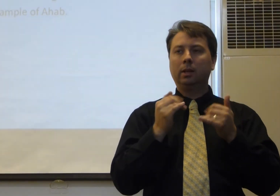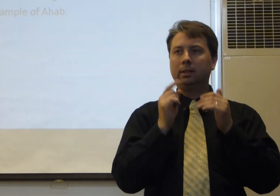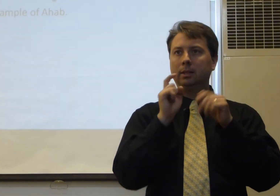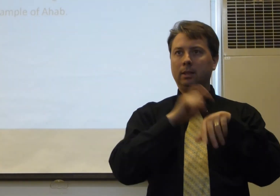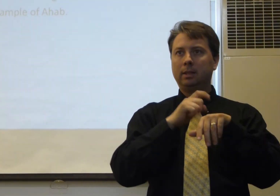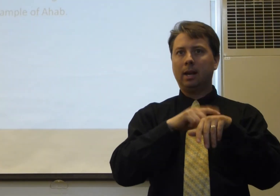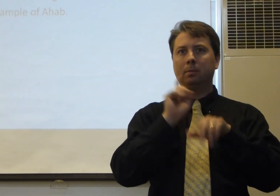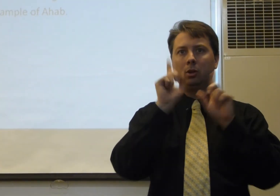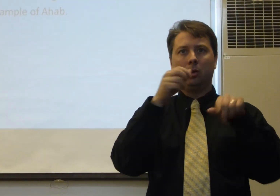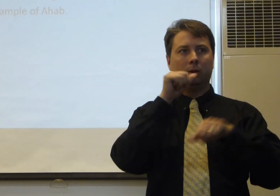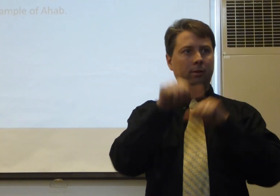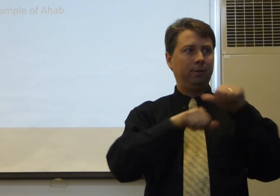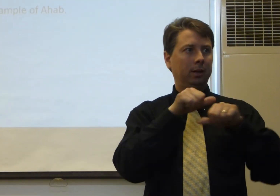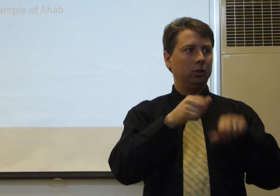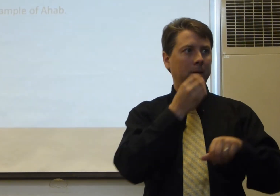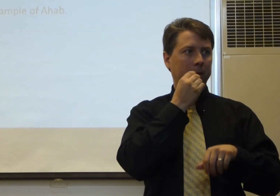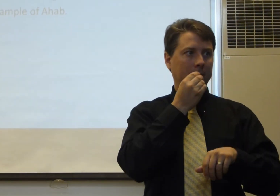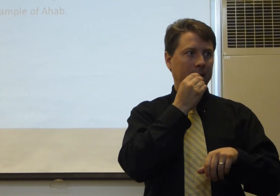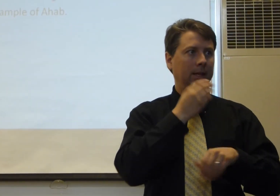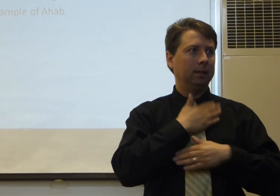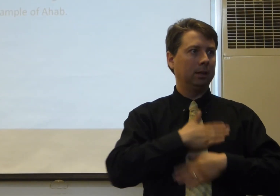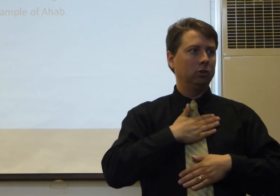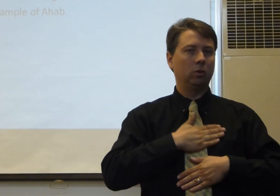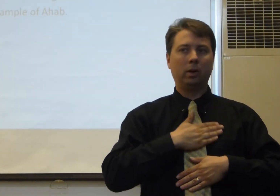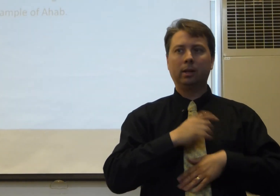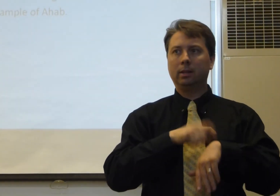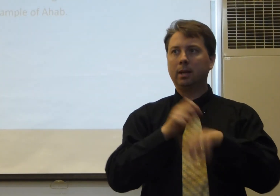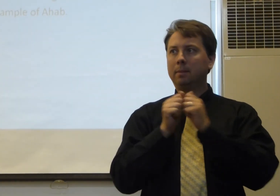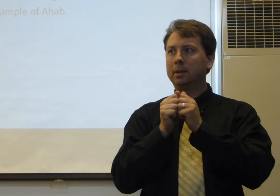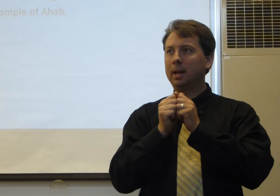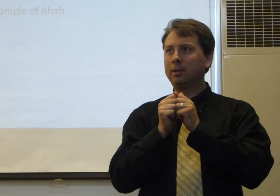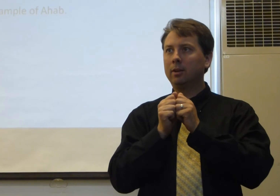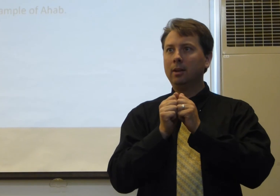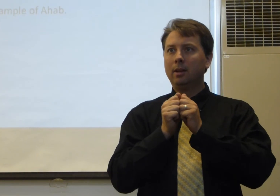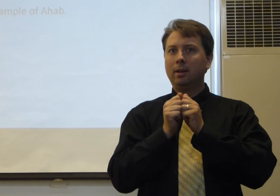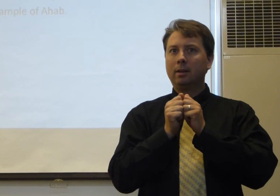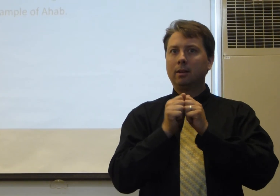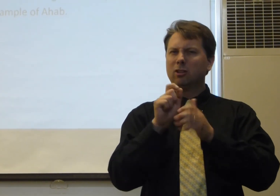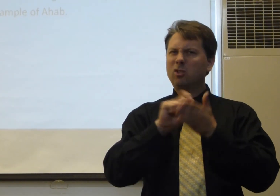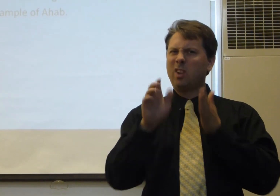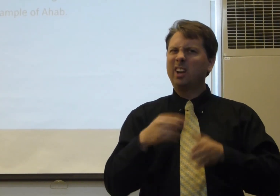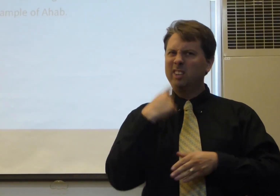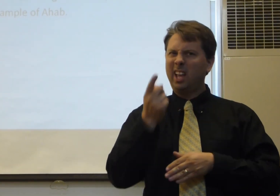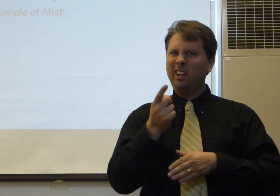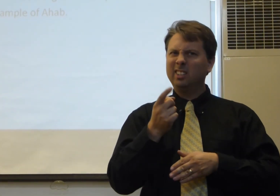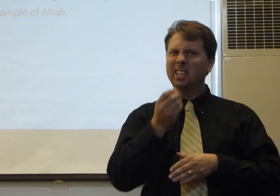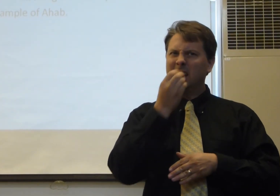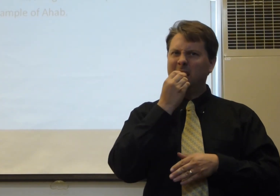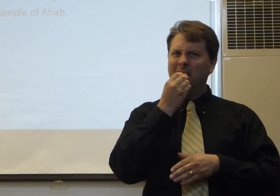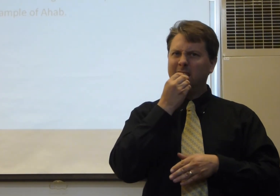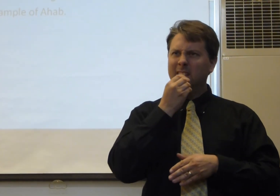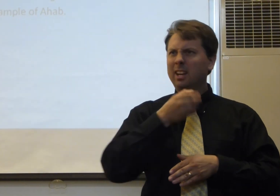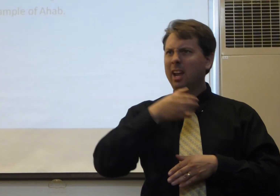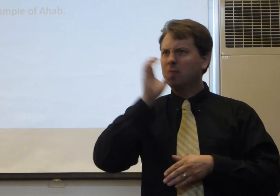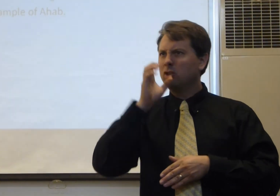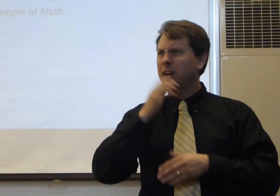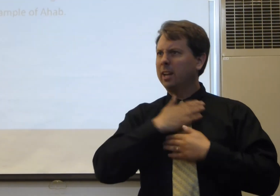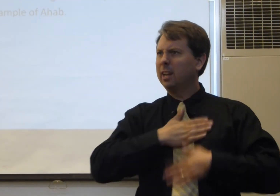it's time to go into fellowship. Eat and enjoy your time together. The writer tells, eat and drink and